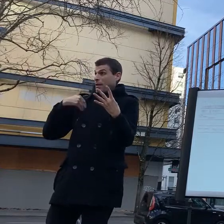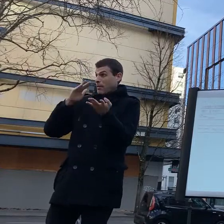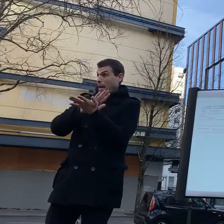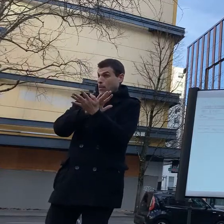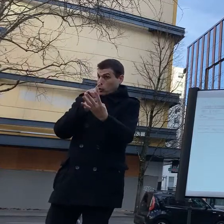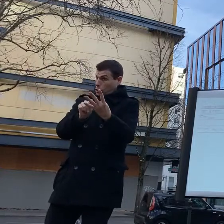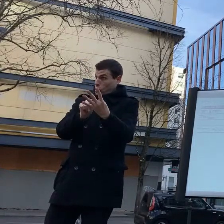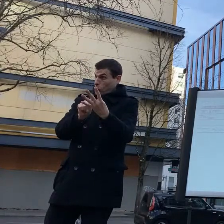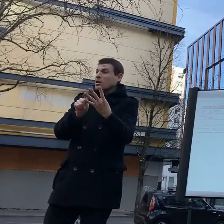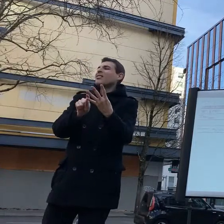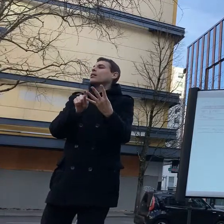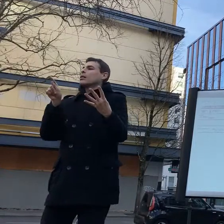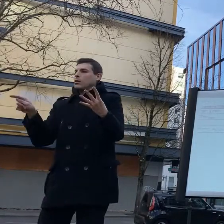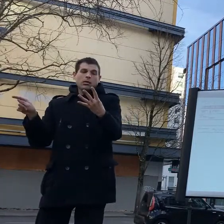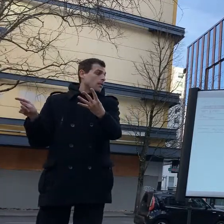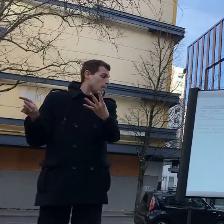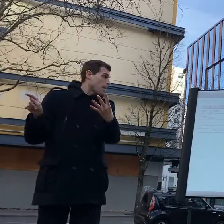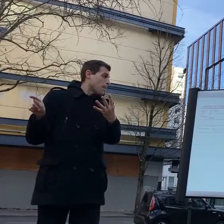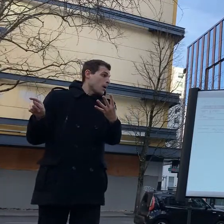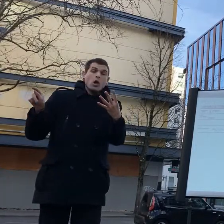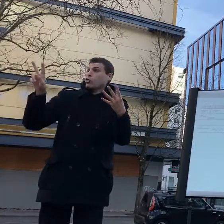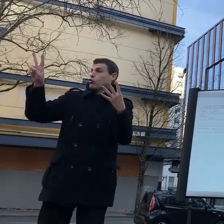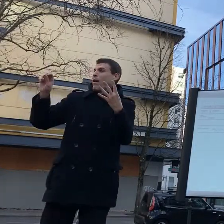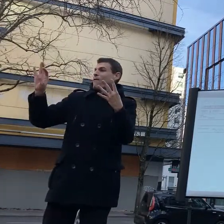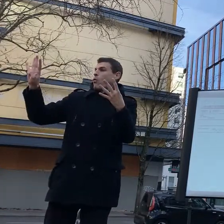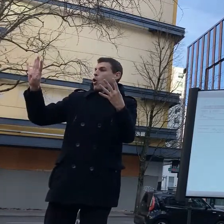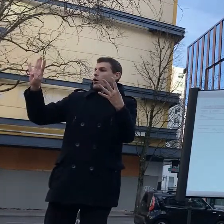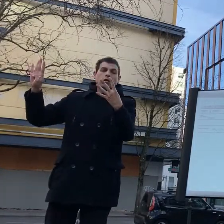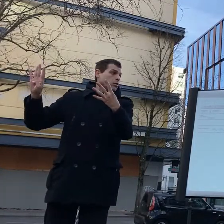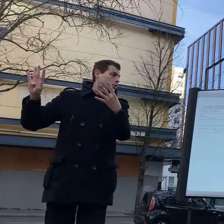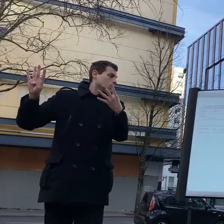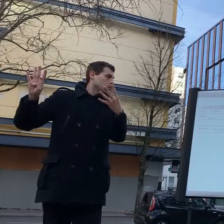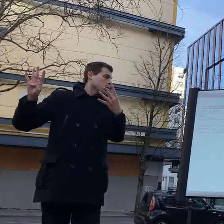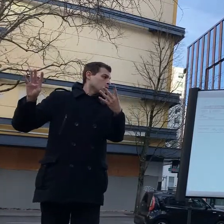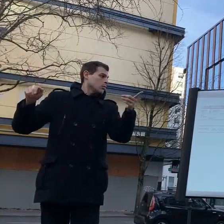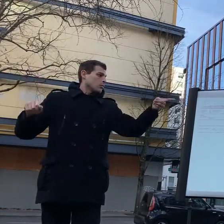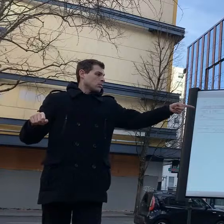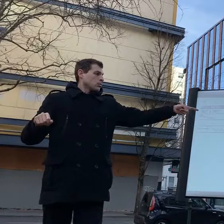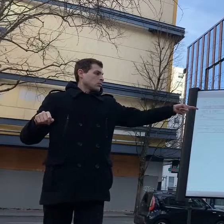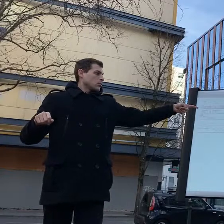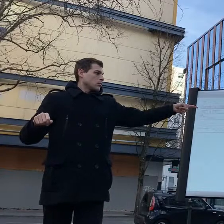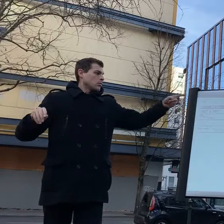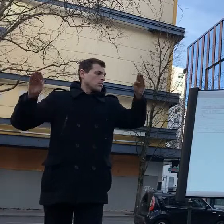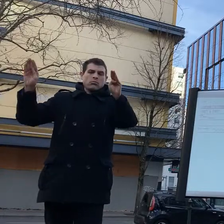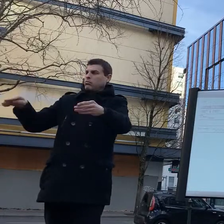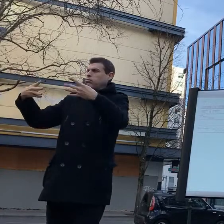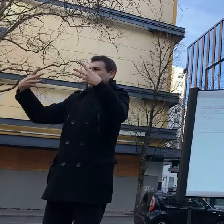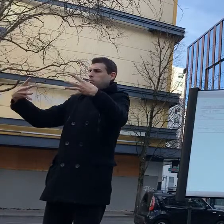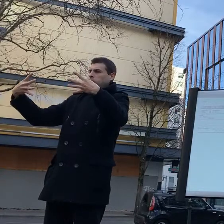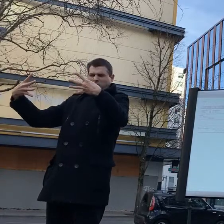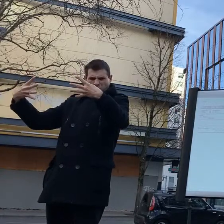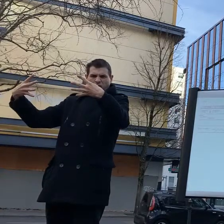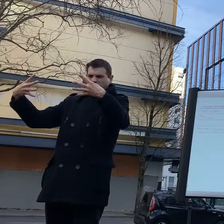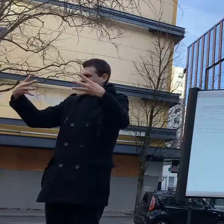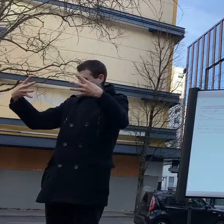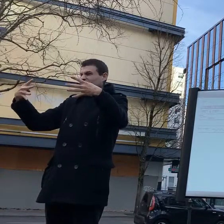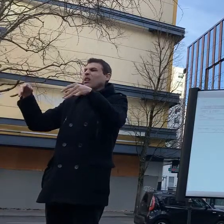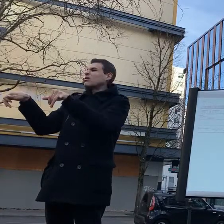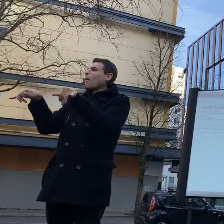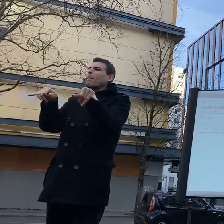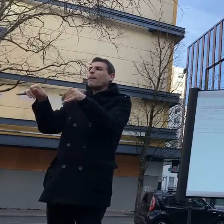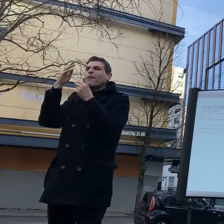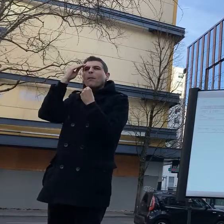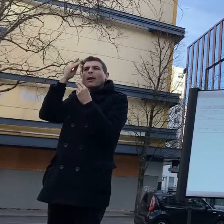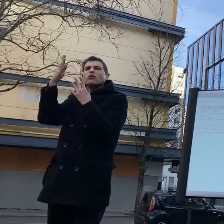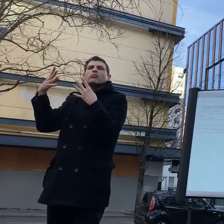of labor for workers compensation and so we have two departments at the